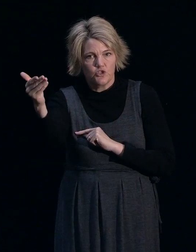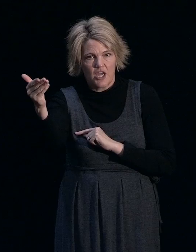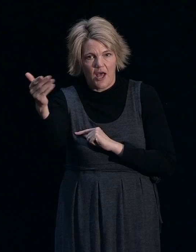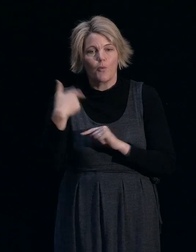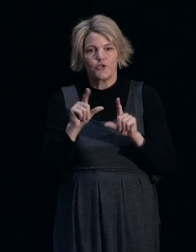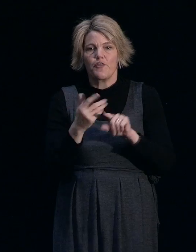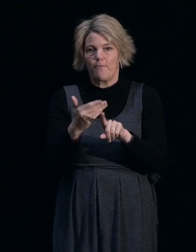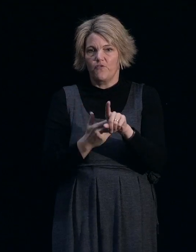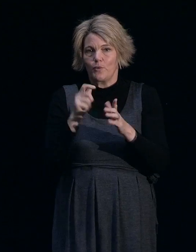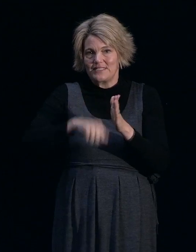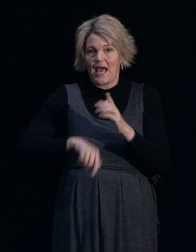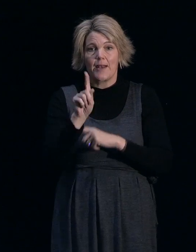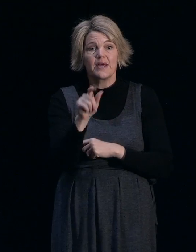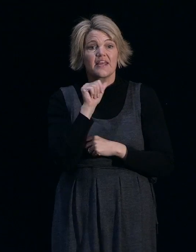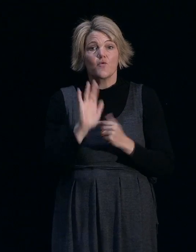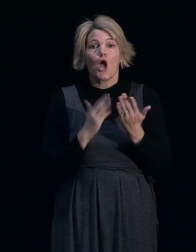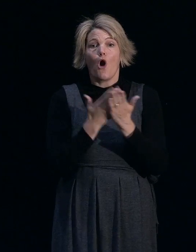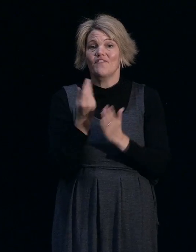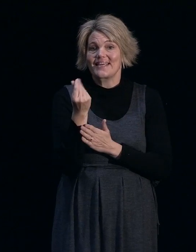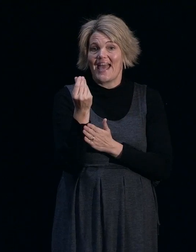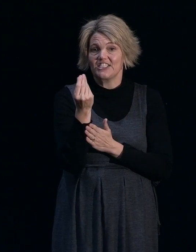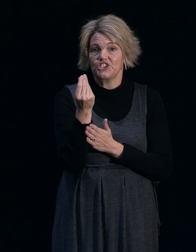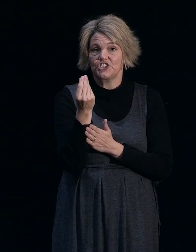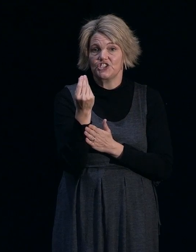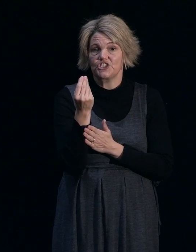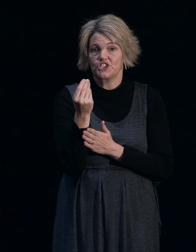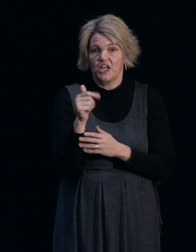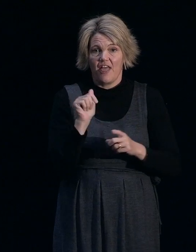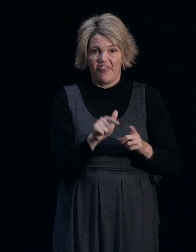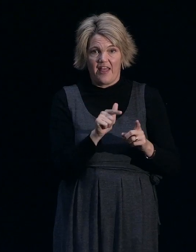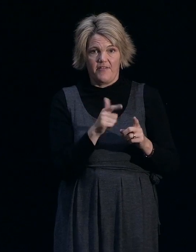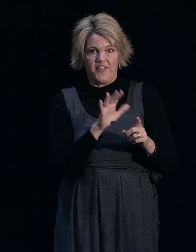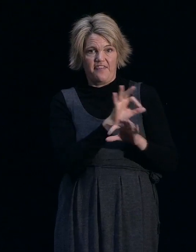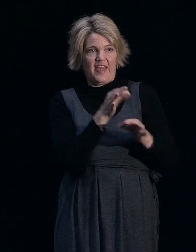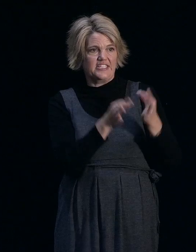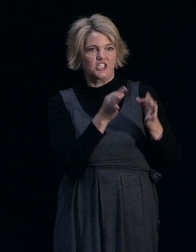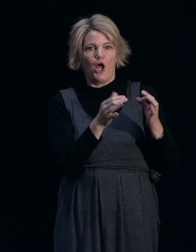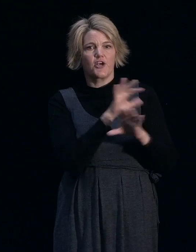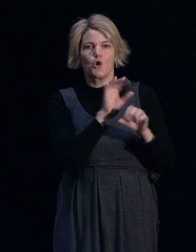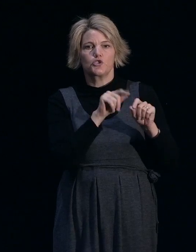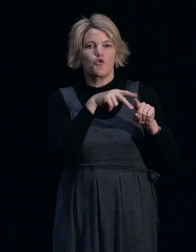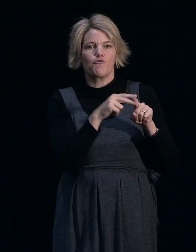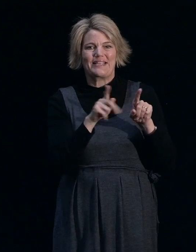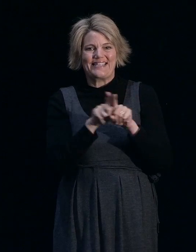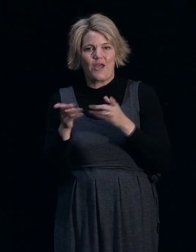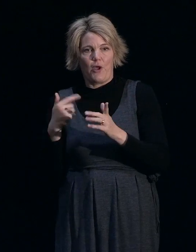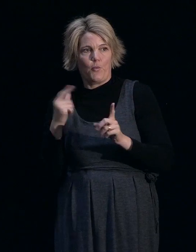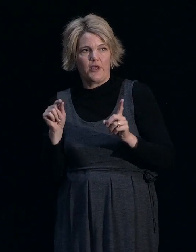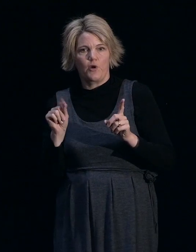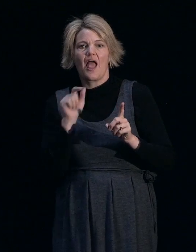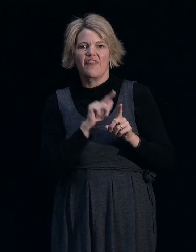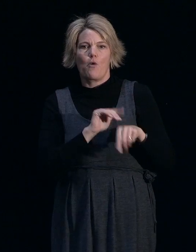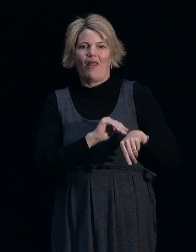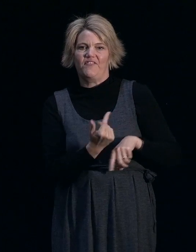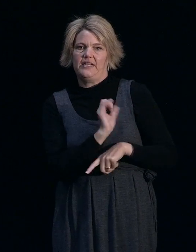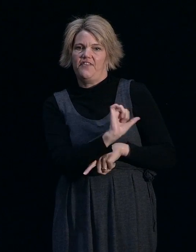with them, that we may, if they don't undertake the same repairs that we would, that could affect their ongoing insurability. So they really need